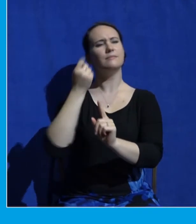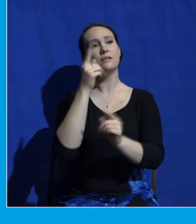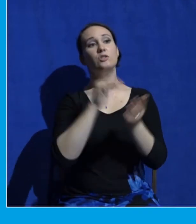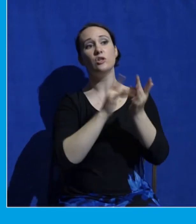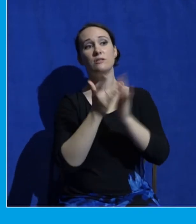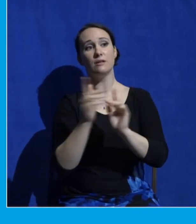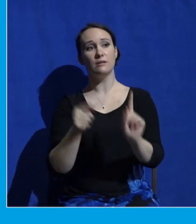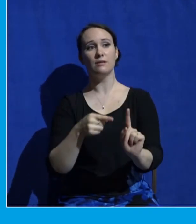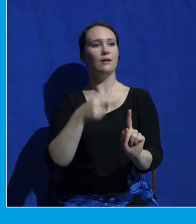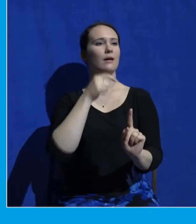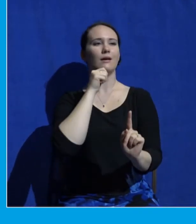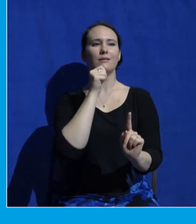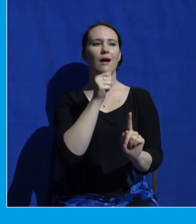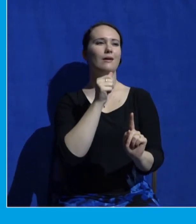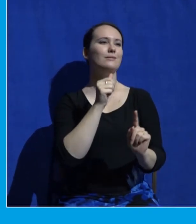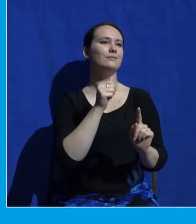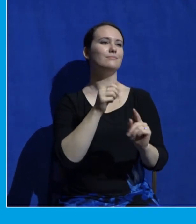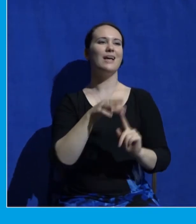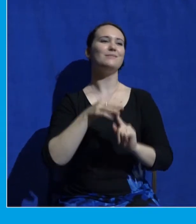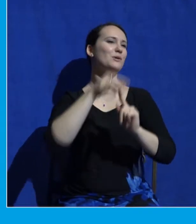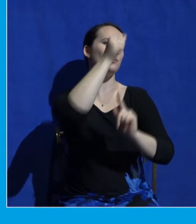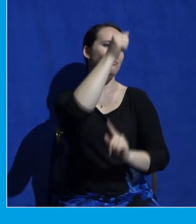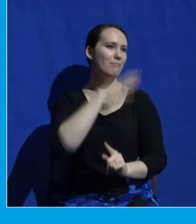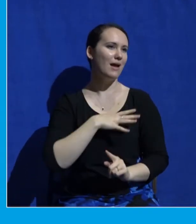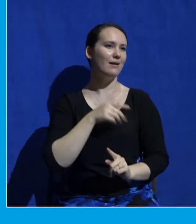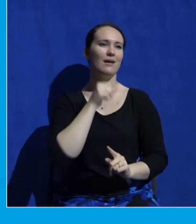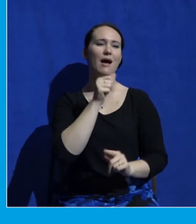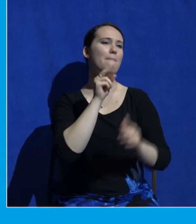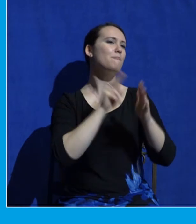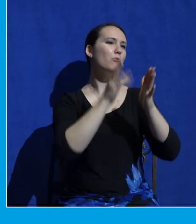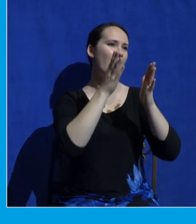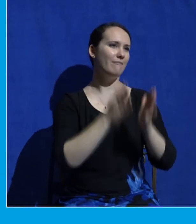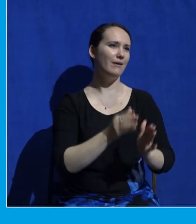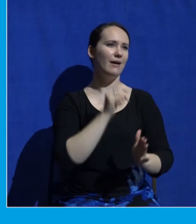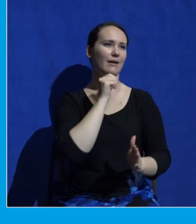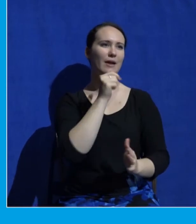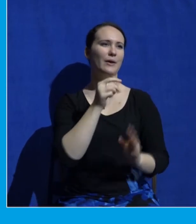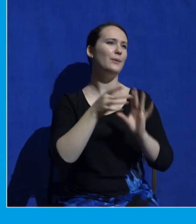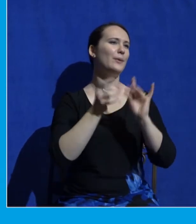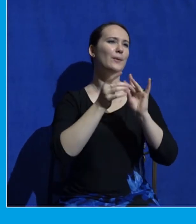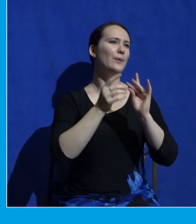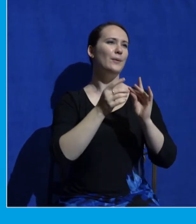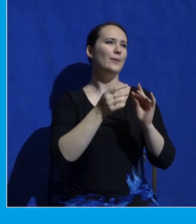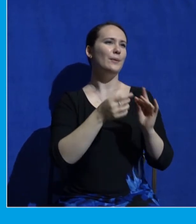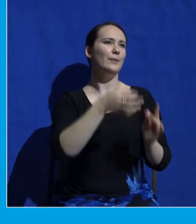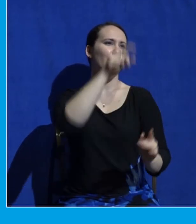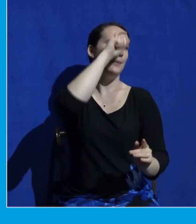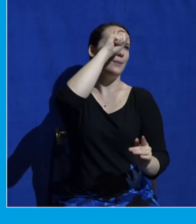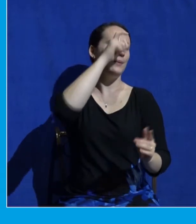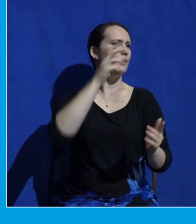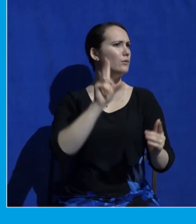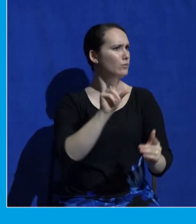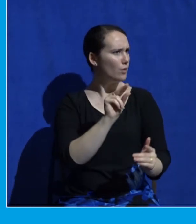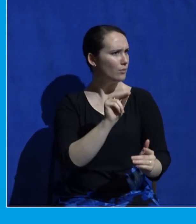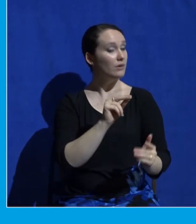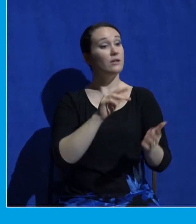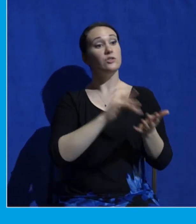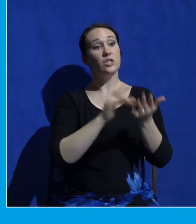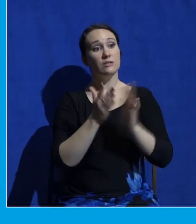Jesus is the glory of God in the flesh. Which means Jesus is